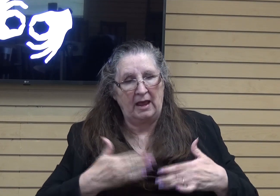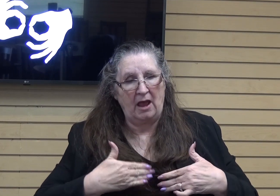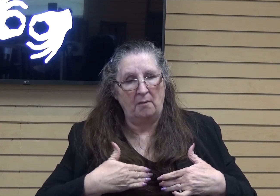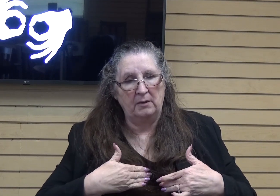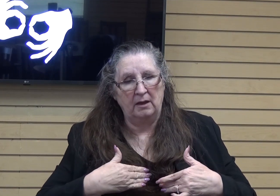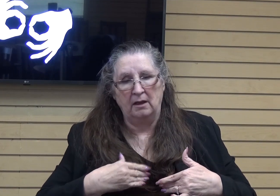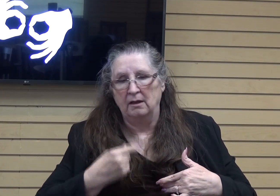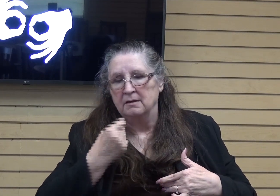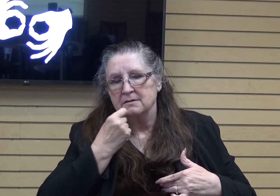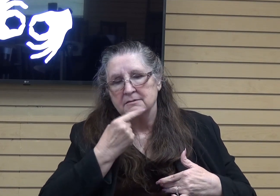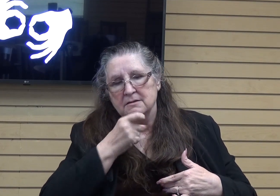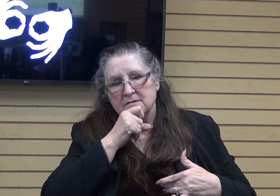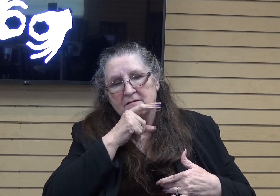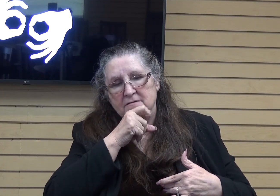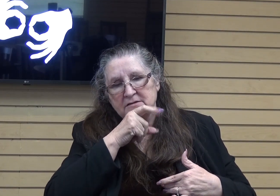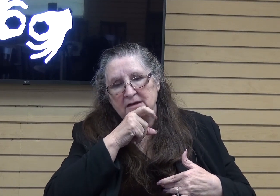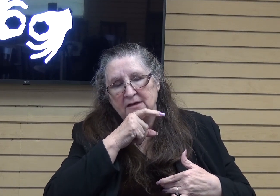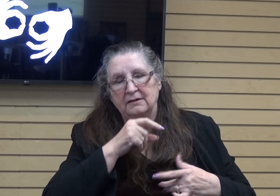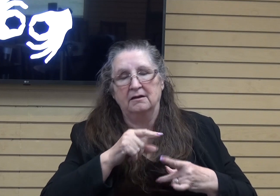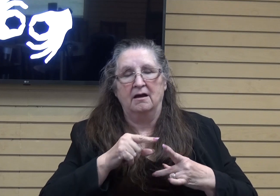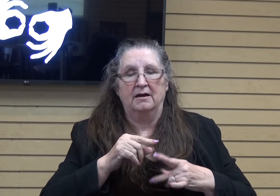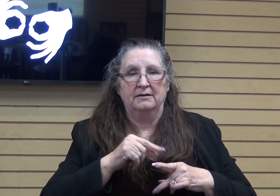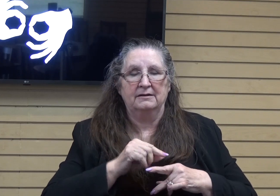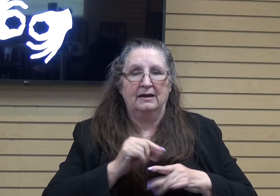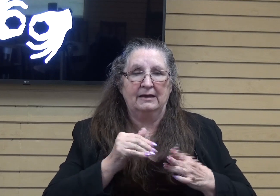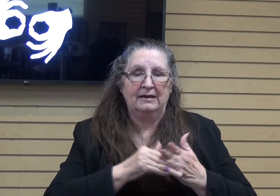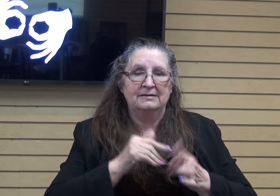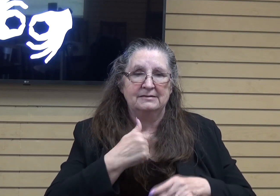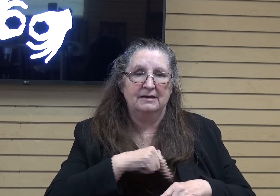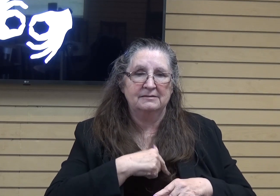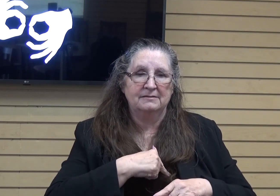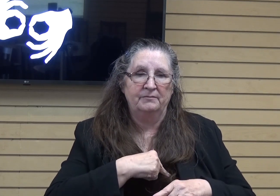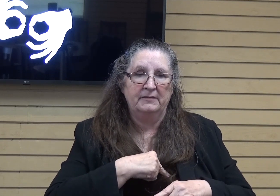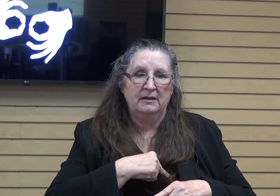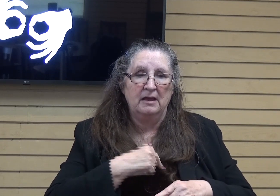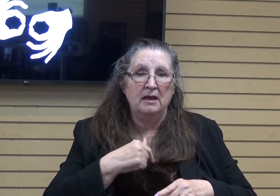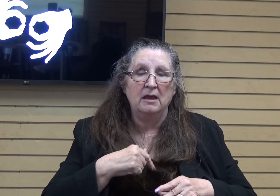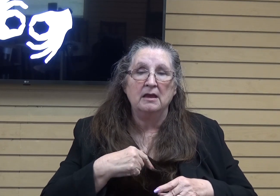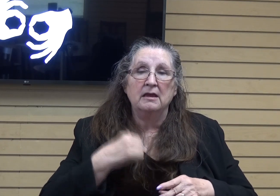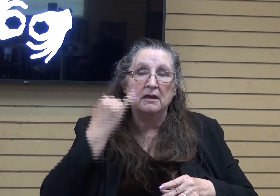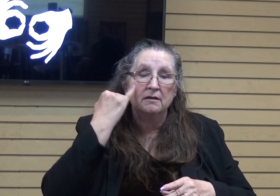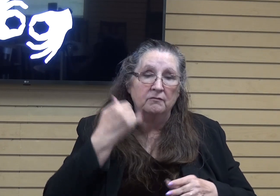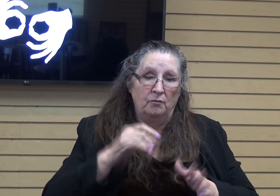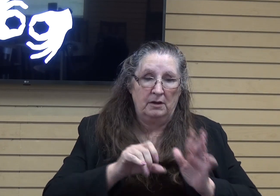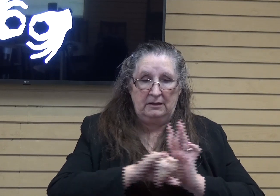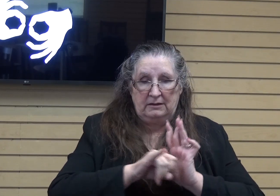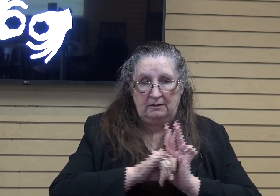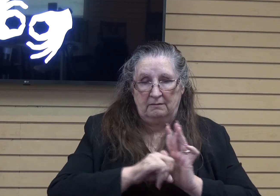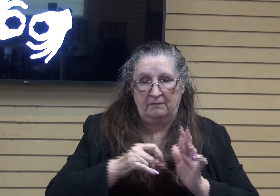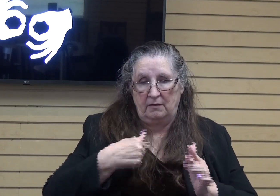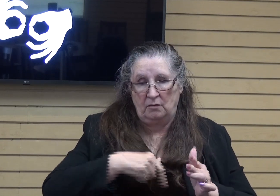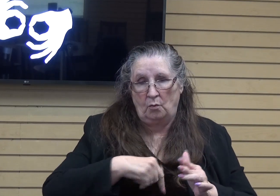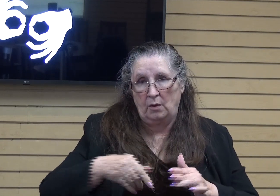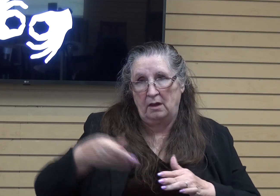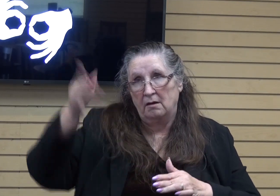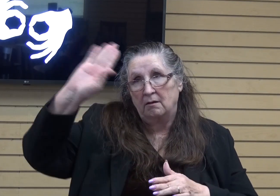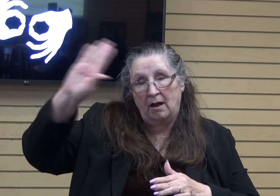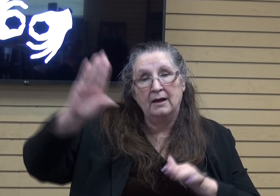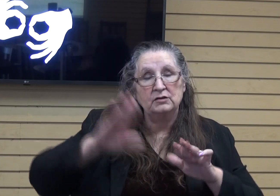us. Identifying as the people of God is now on the back burner. The cultural heat